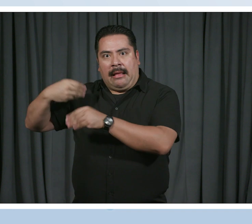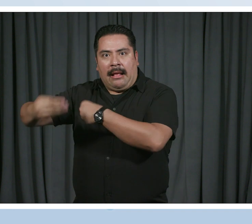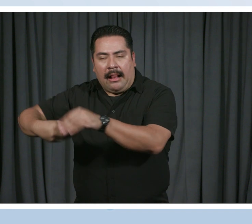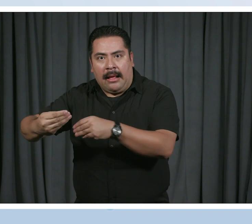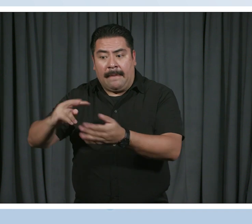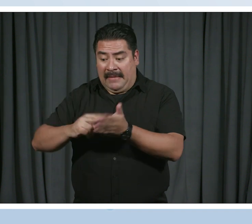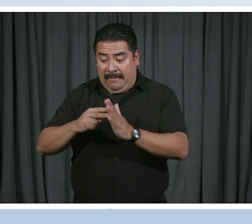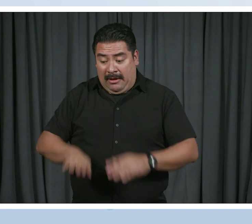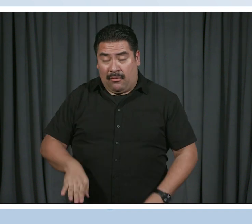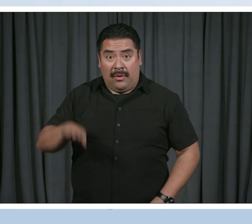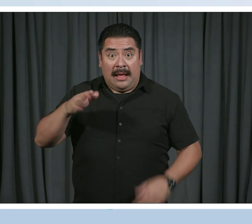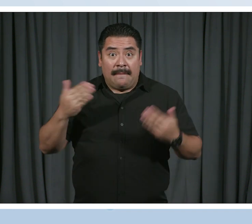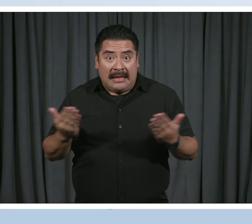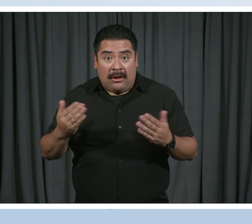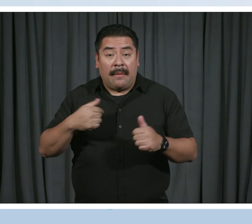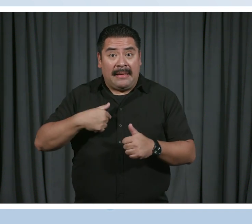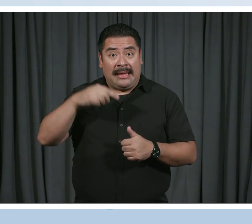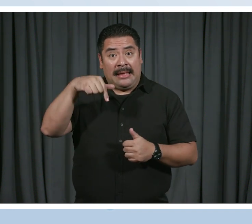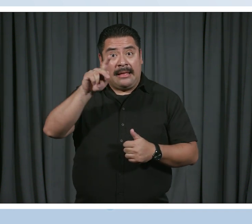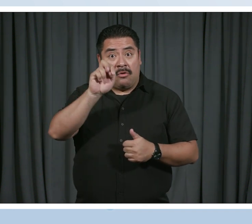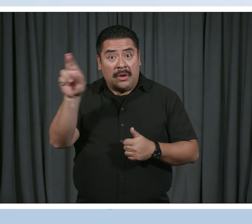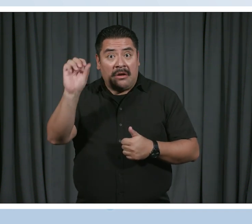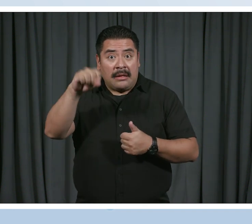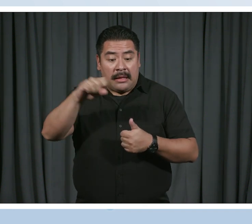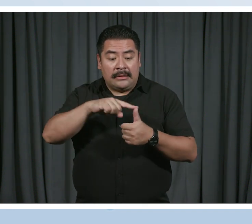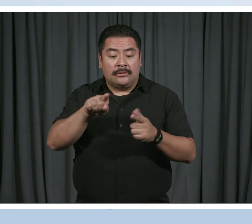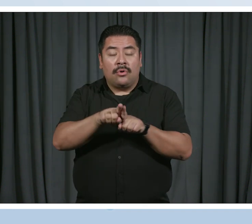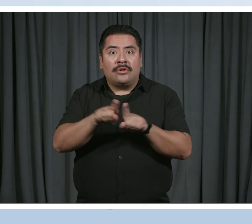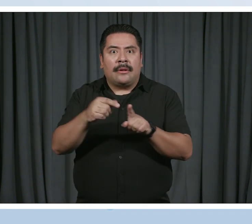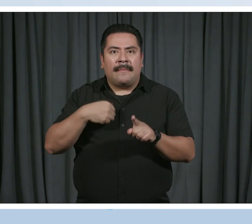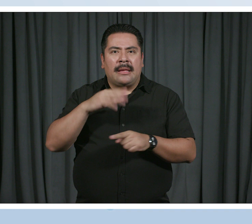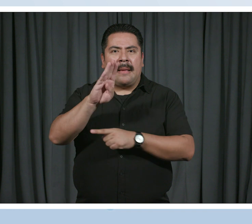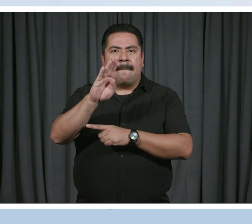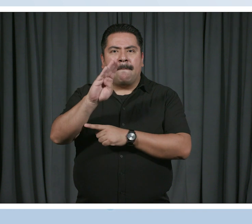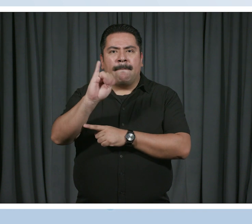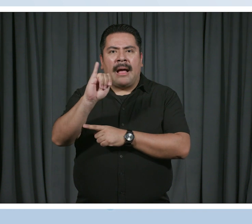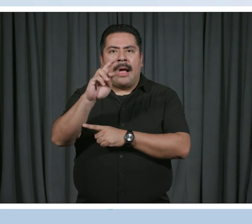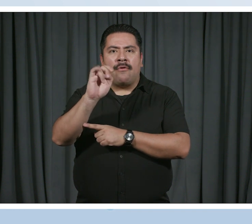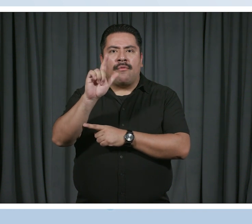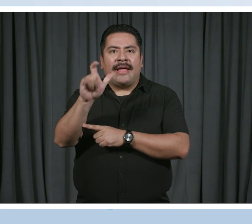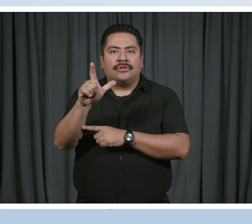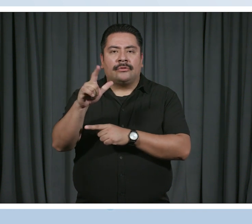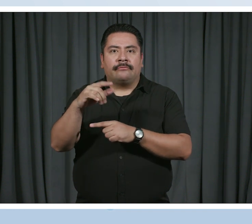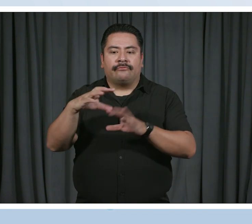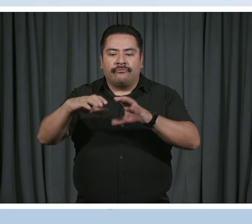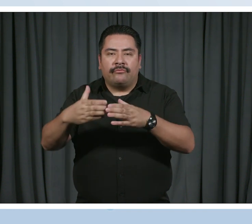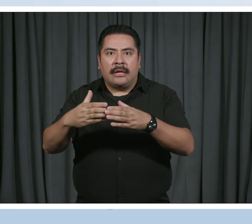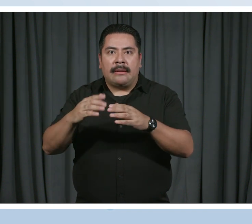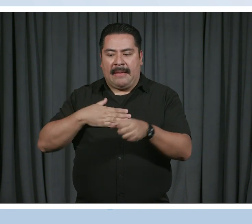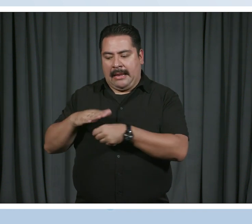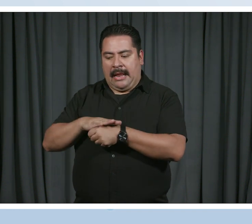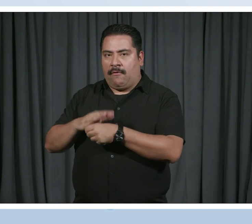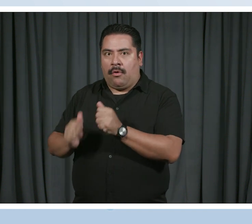aside from being queer, I was also a biracial kid living in neighborhoods that had a majority